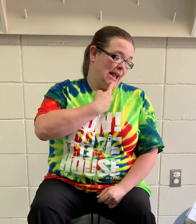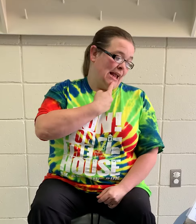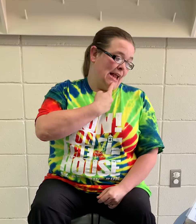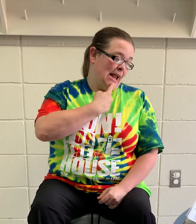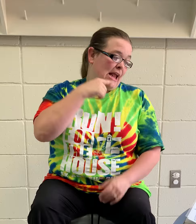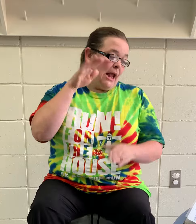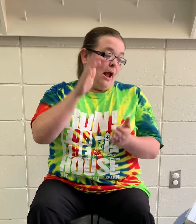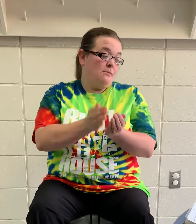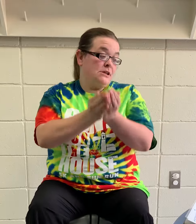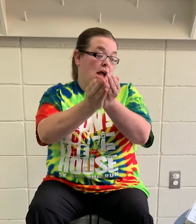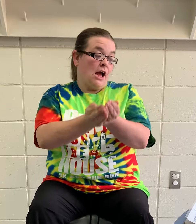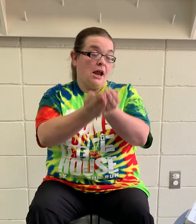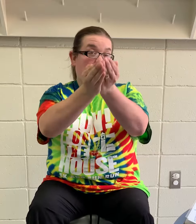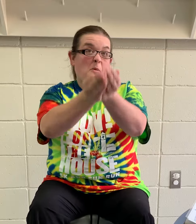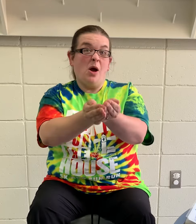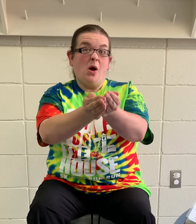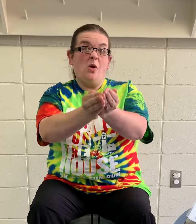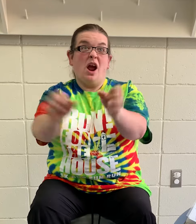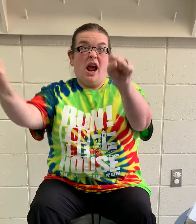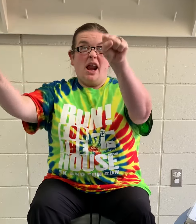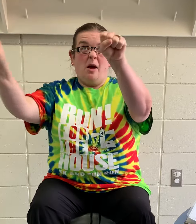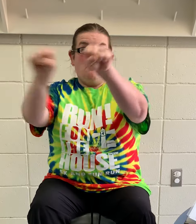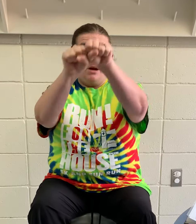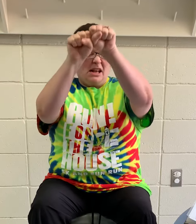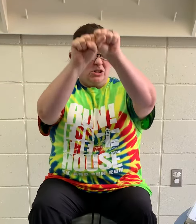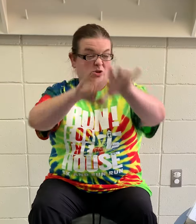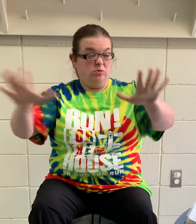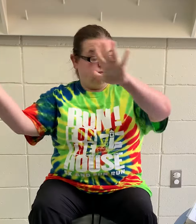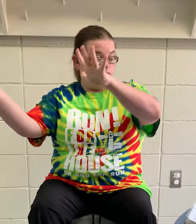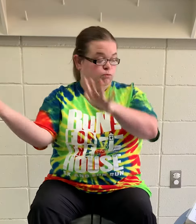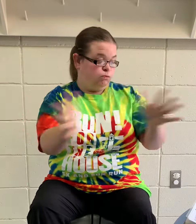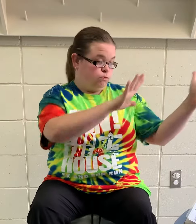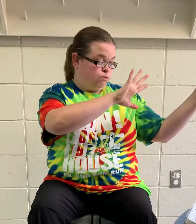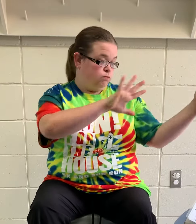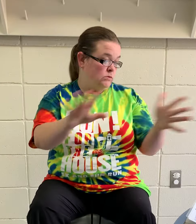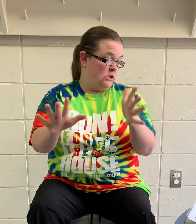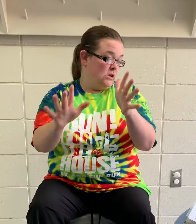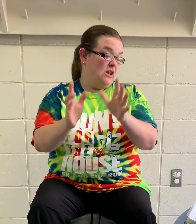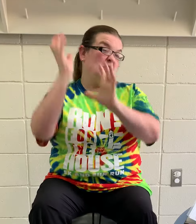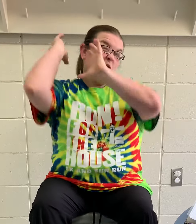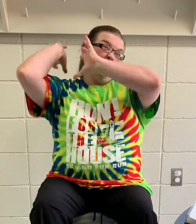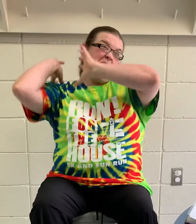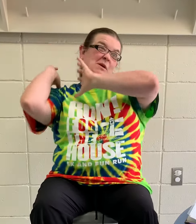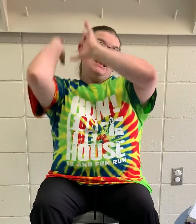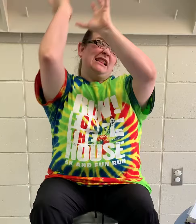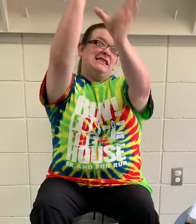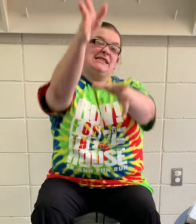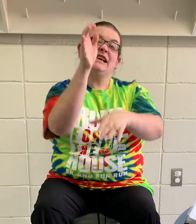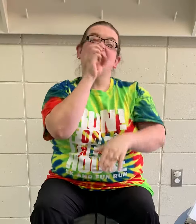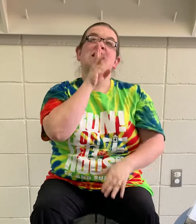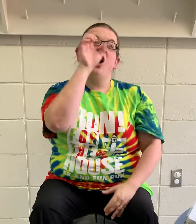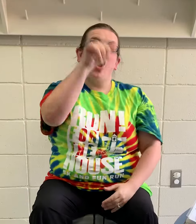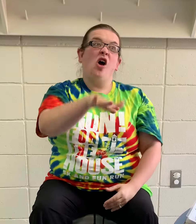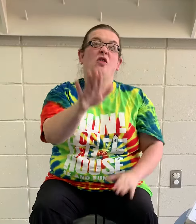He hopped on a boat, and a big storm blew, so they threw him in the sea all the